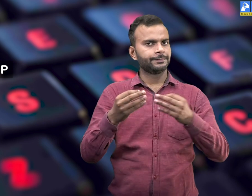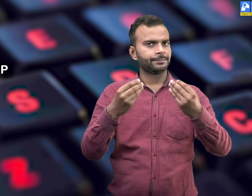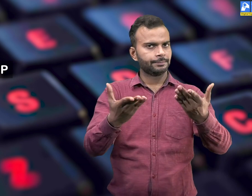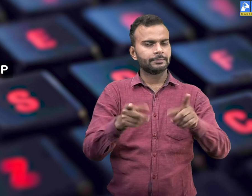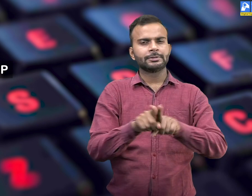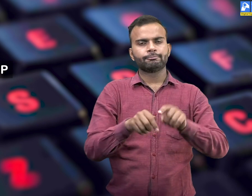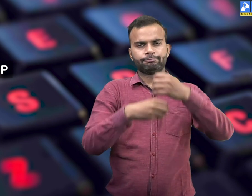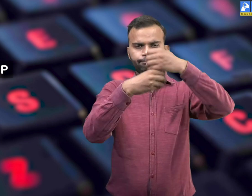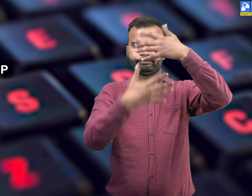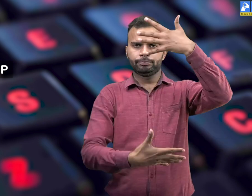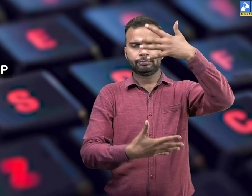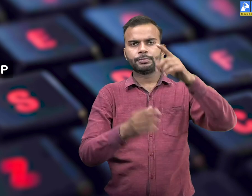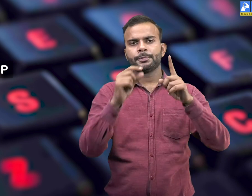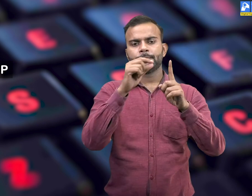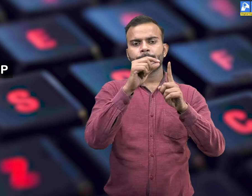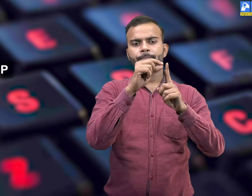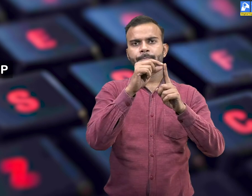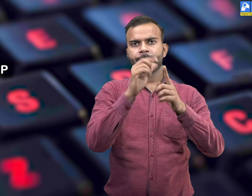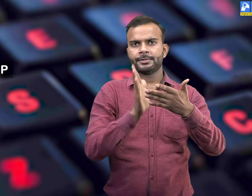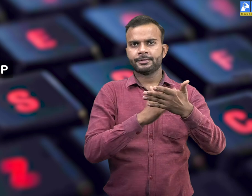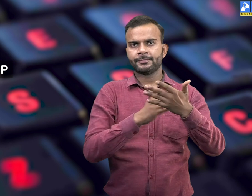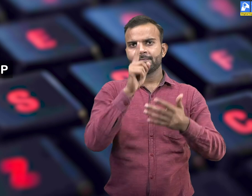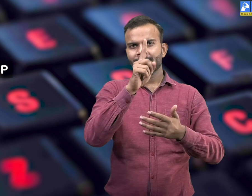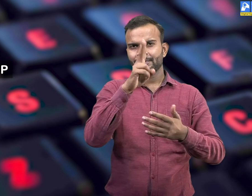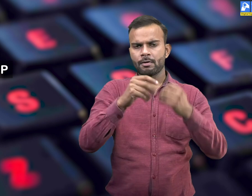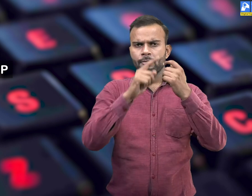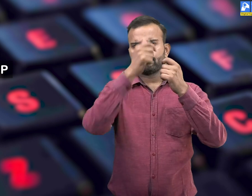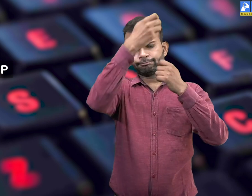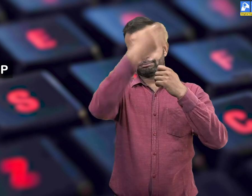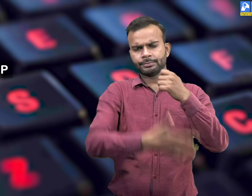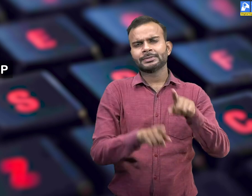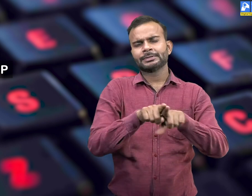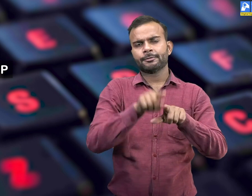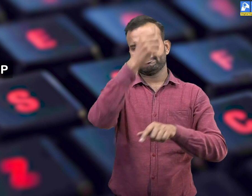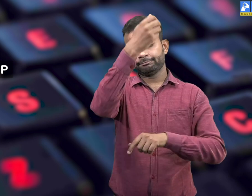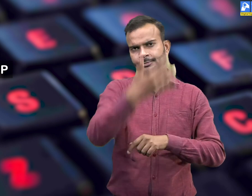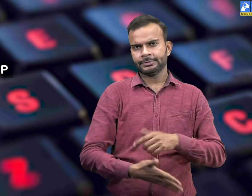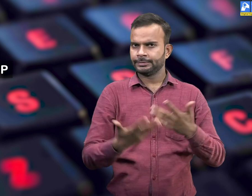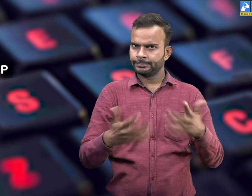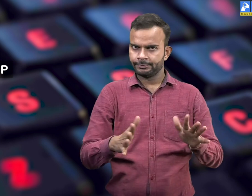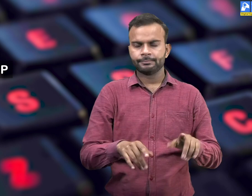It takes the cursor up on the page of the screen. For example,